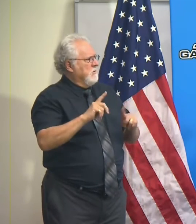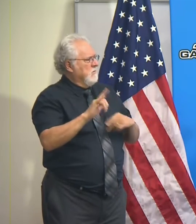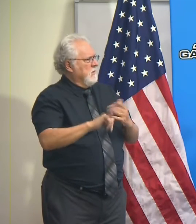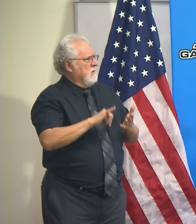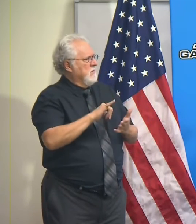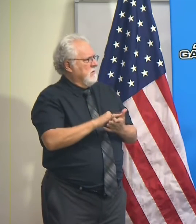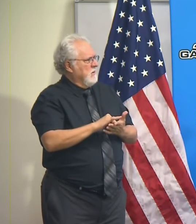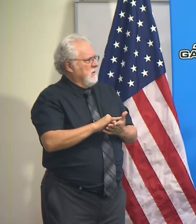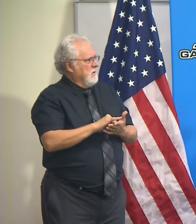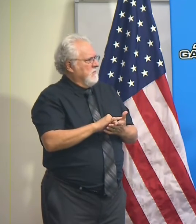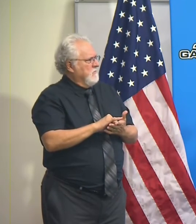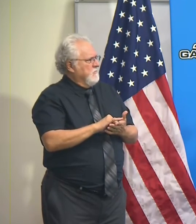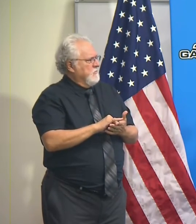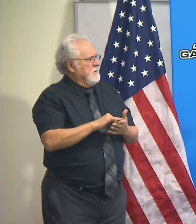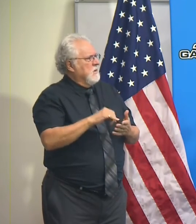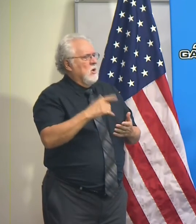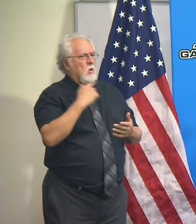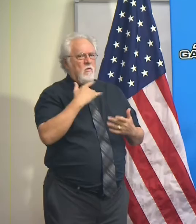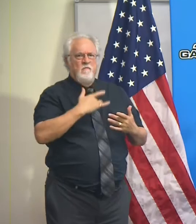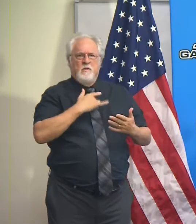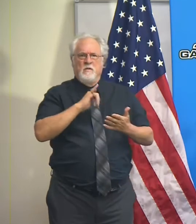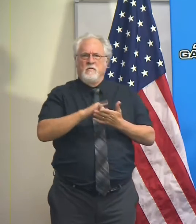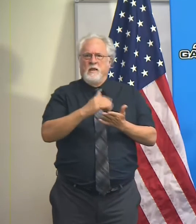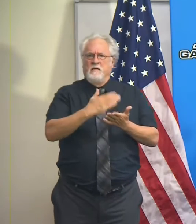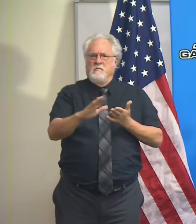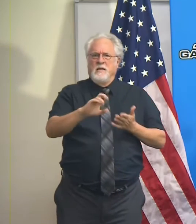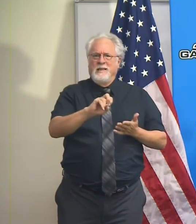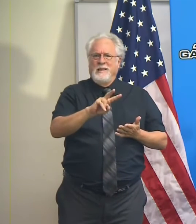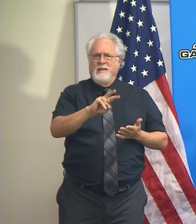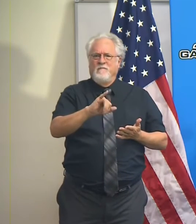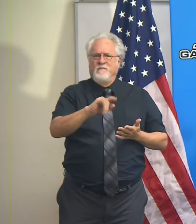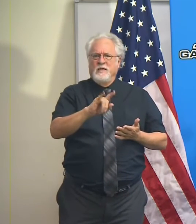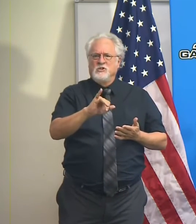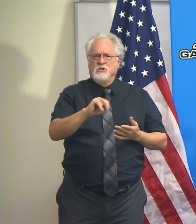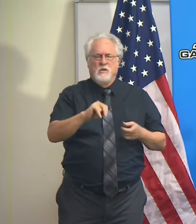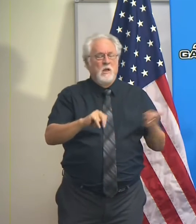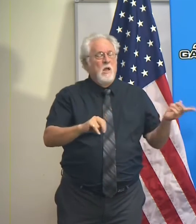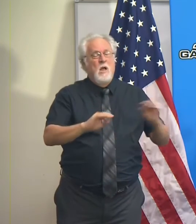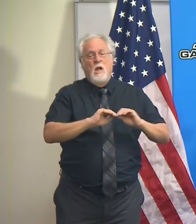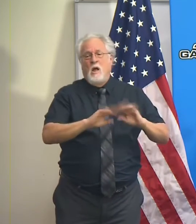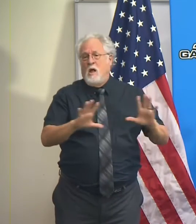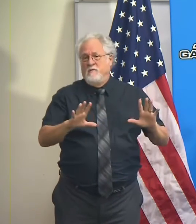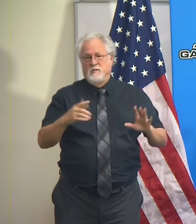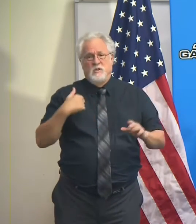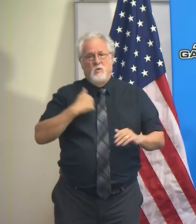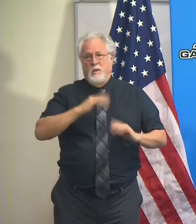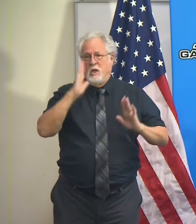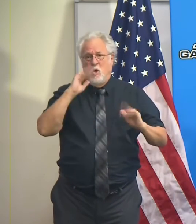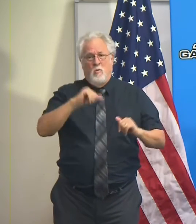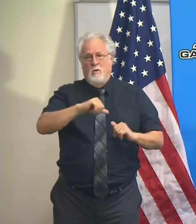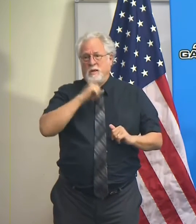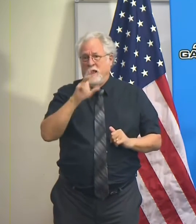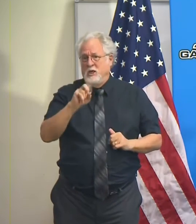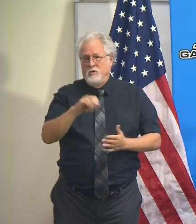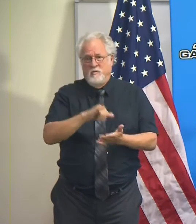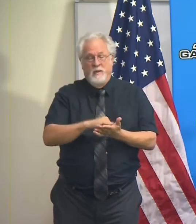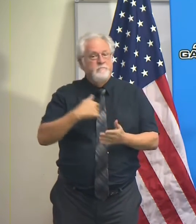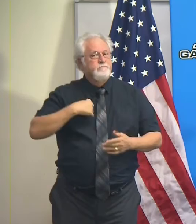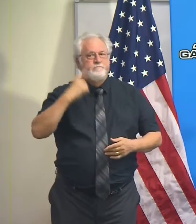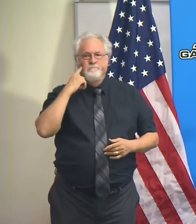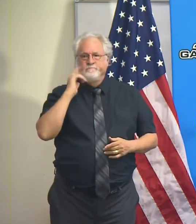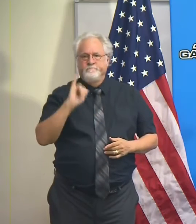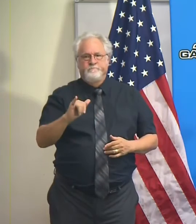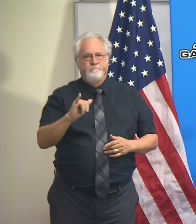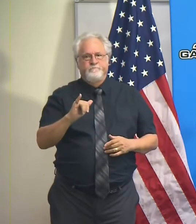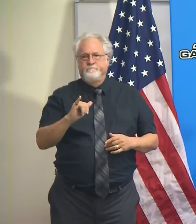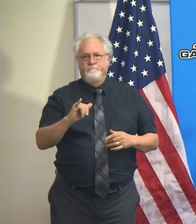tenants who aren't dealing with those evictions? Yeah. Well, obviously, we would hope that they wouldn't do that. I haven't received that